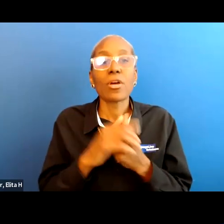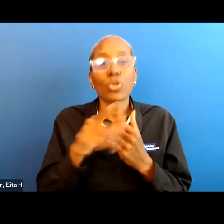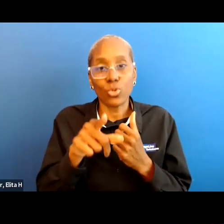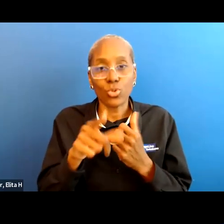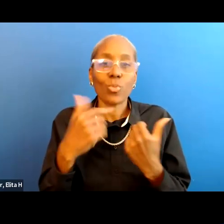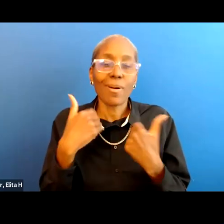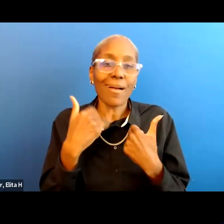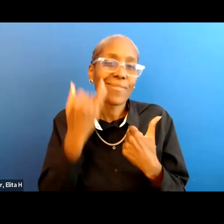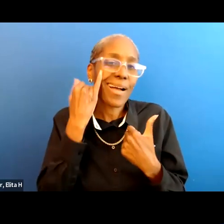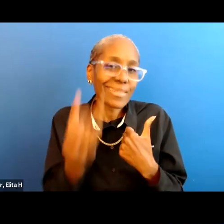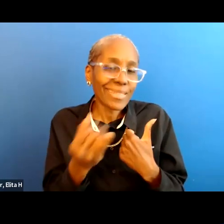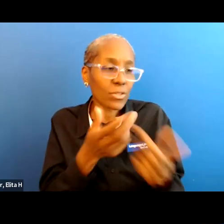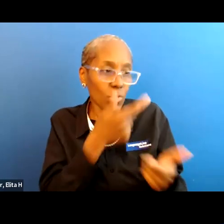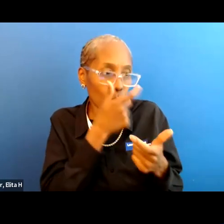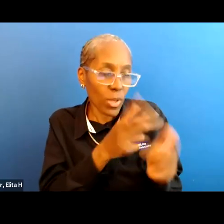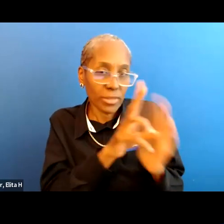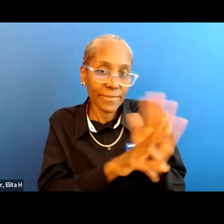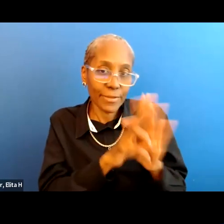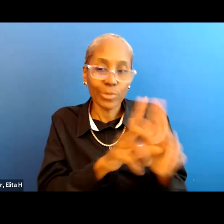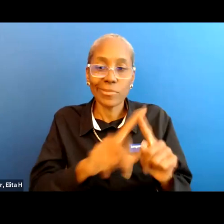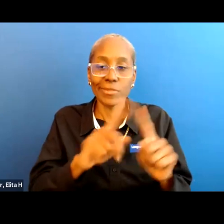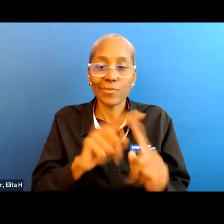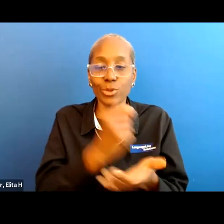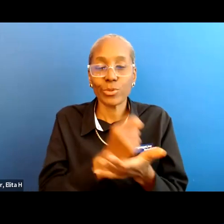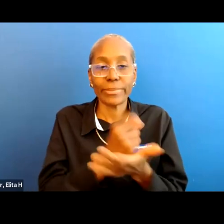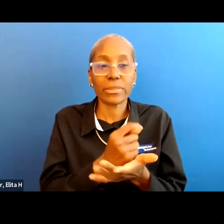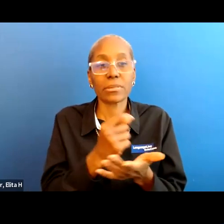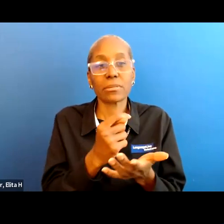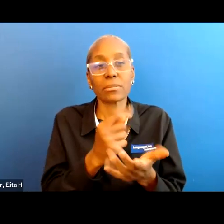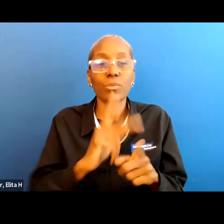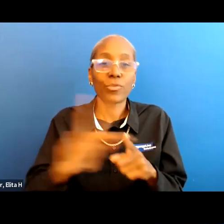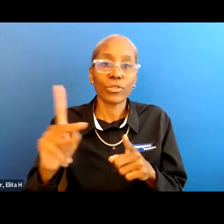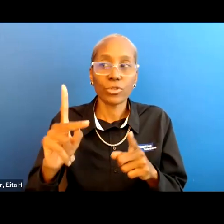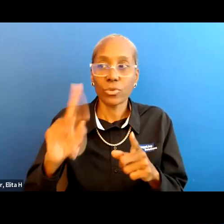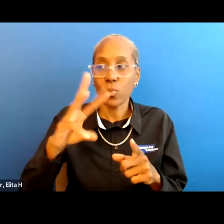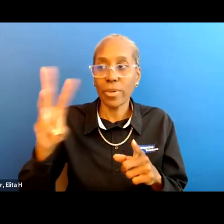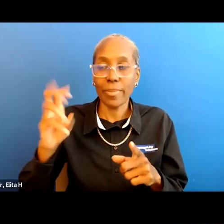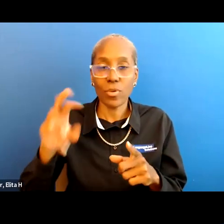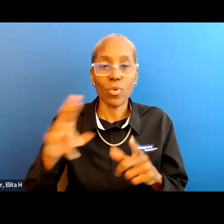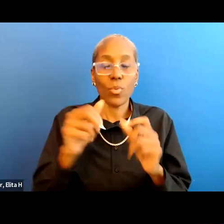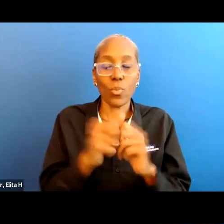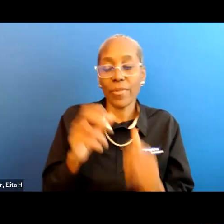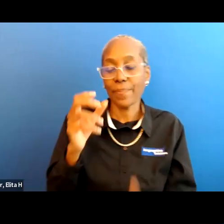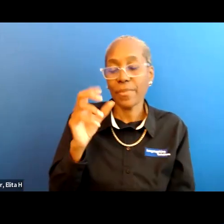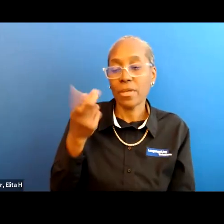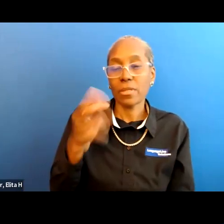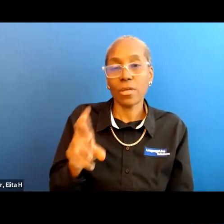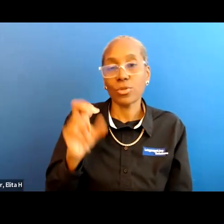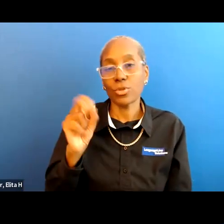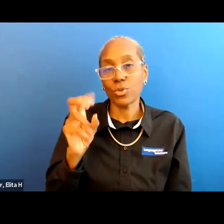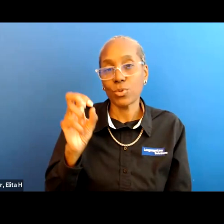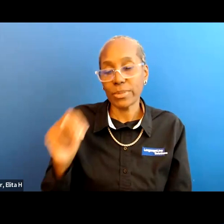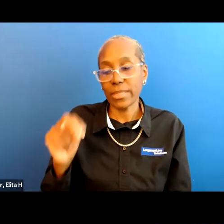get some ideas on some different treatments you if you listen to that professional webinar with dr suzanne grow from the national rehabilitation